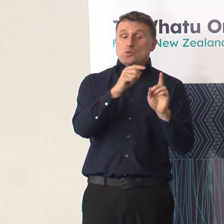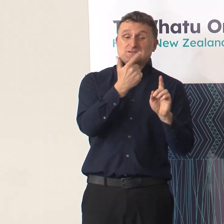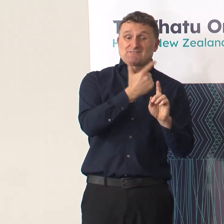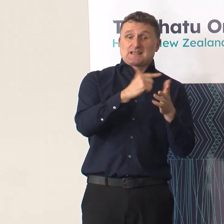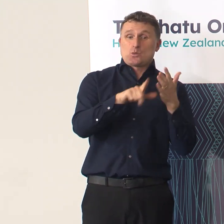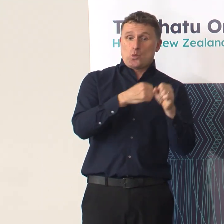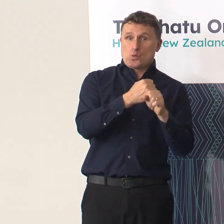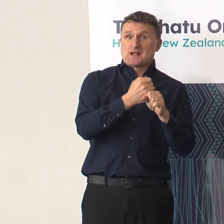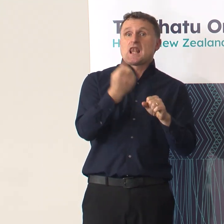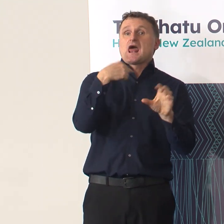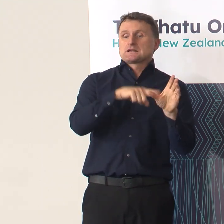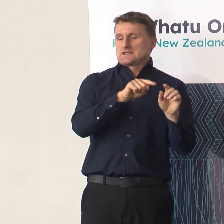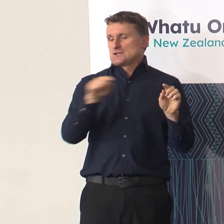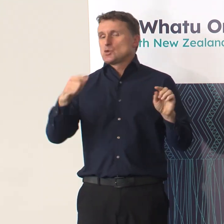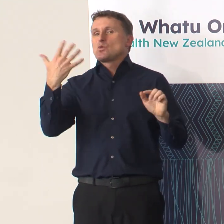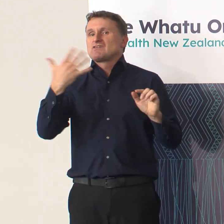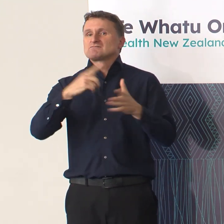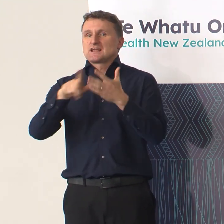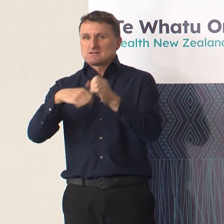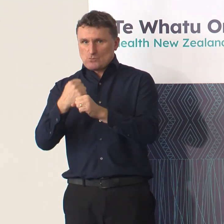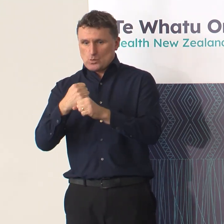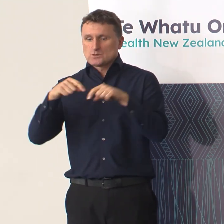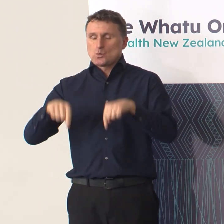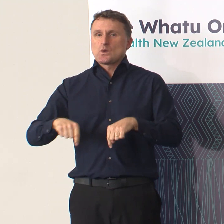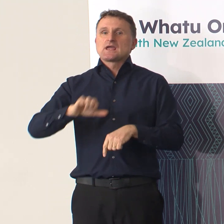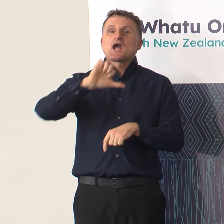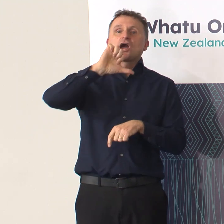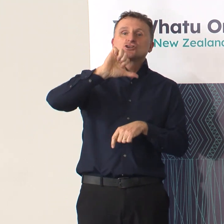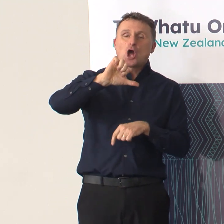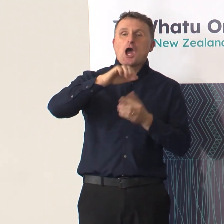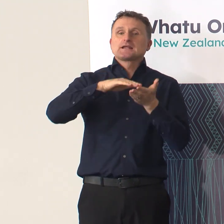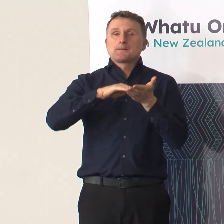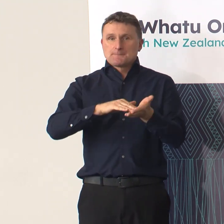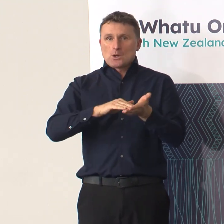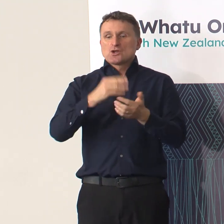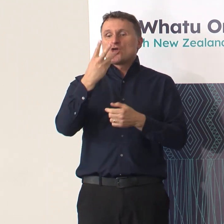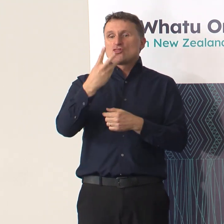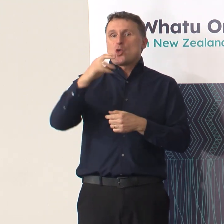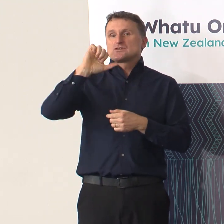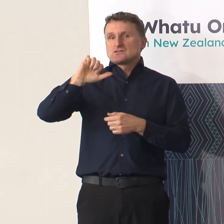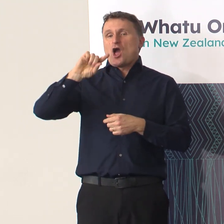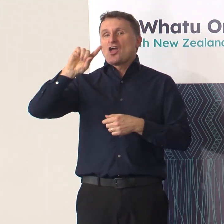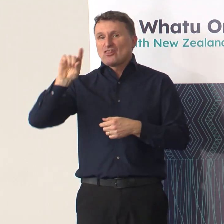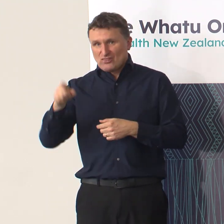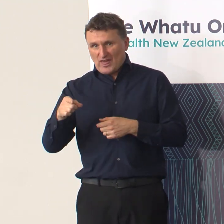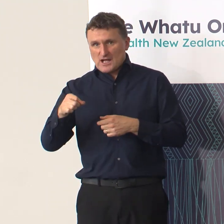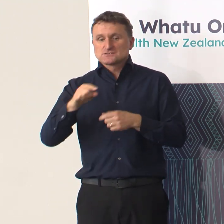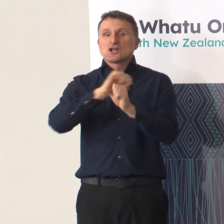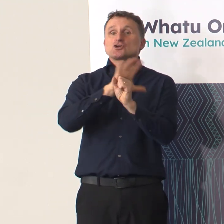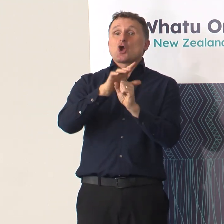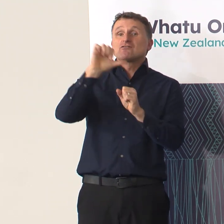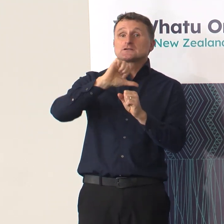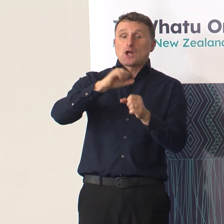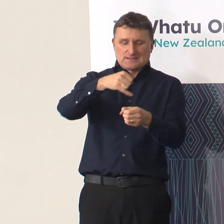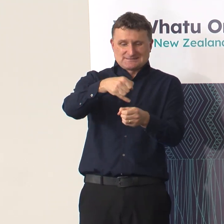we've administered 9,039,444 COVID-19